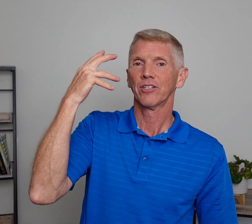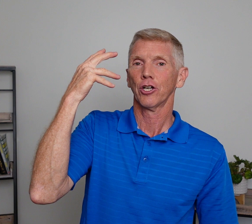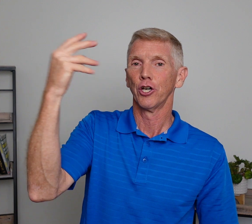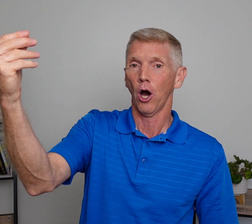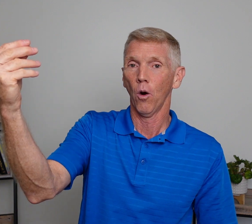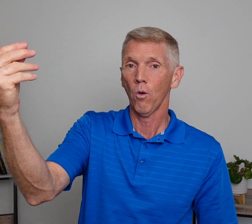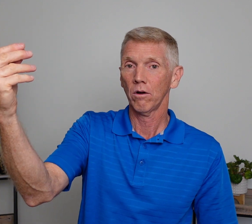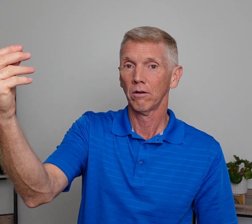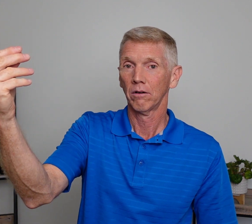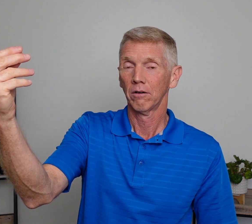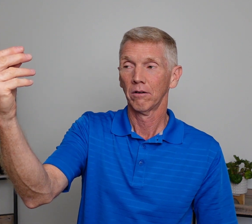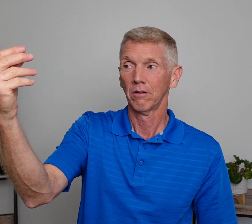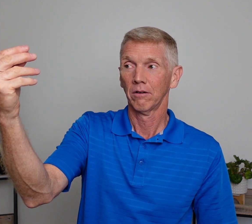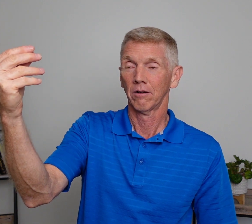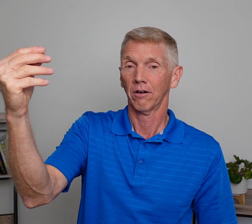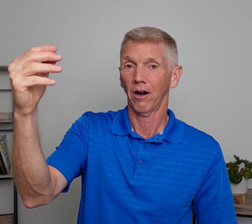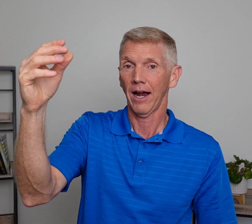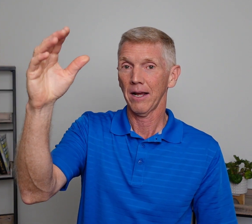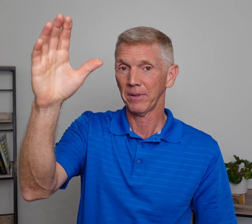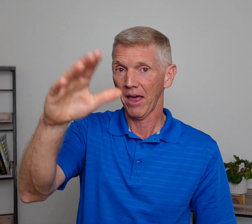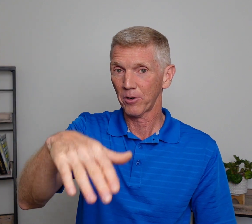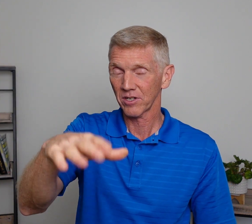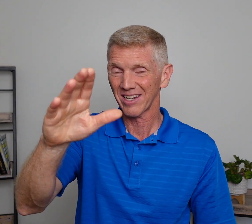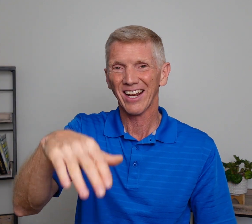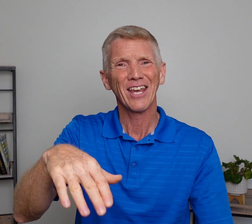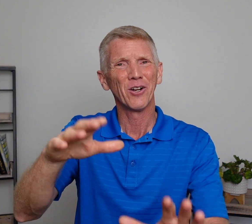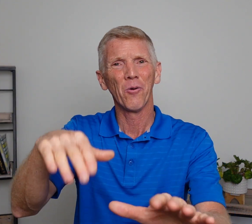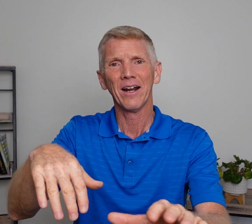to go, all right? I'm getting that person and saying, hey, you know what?